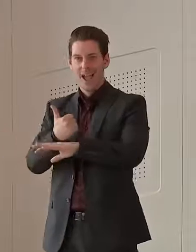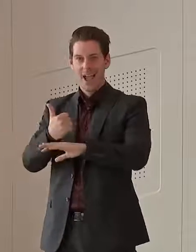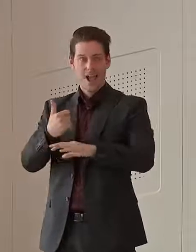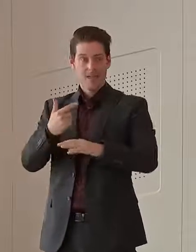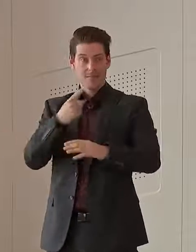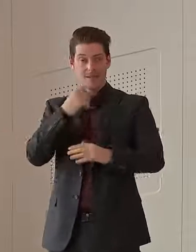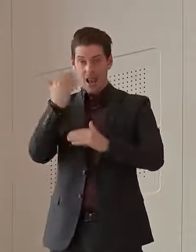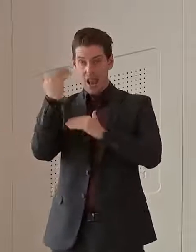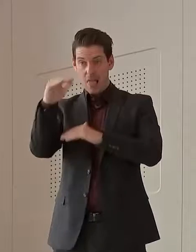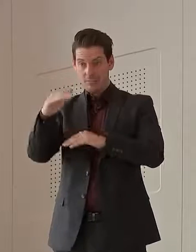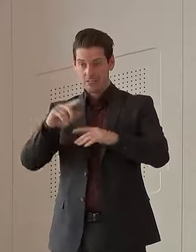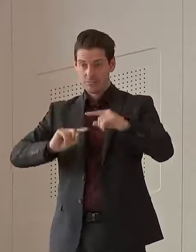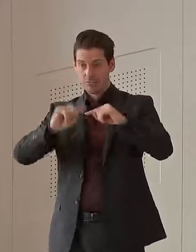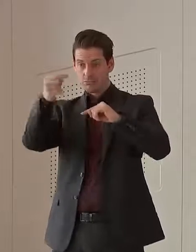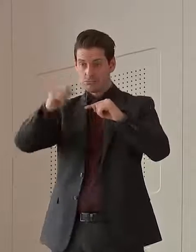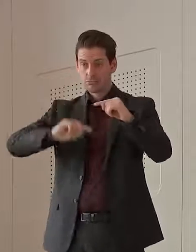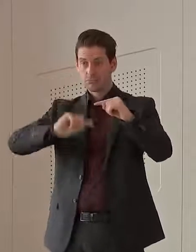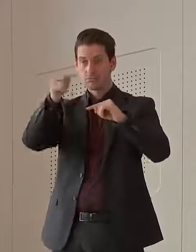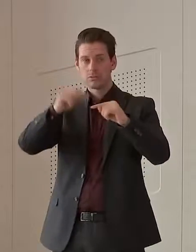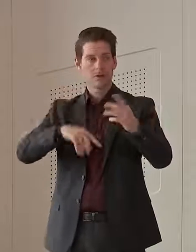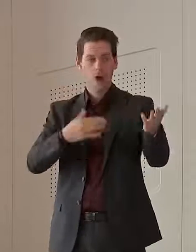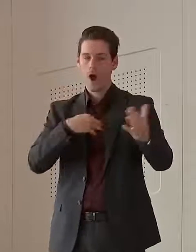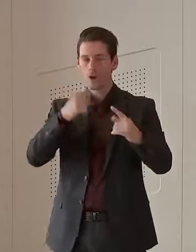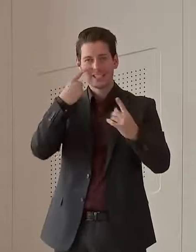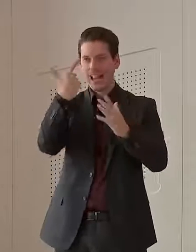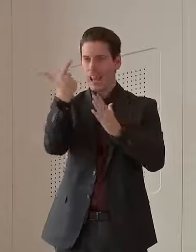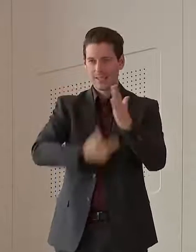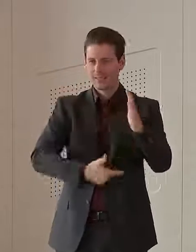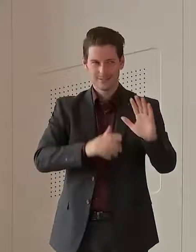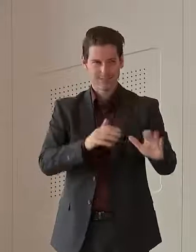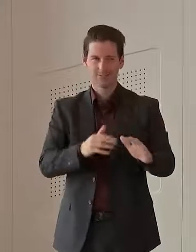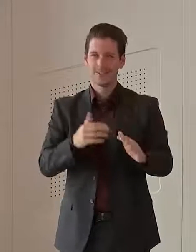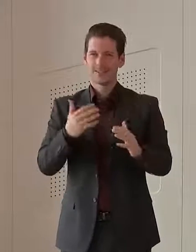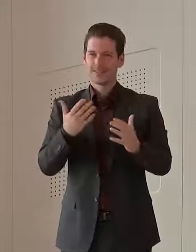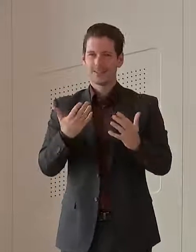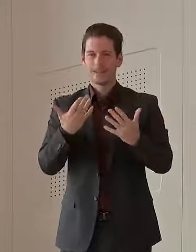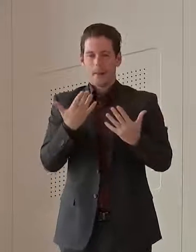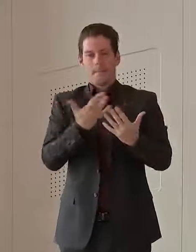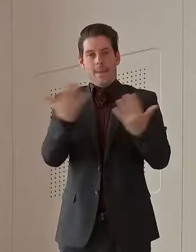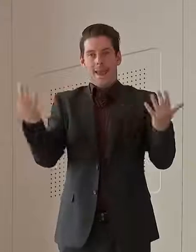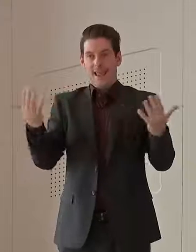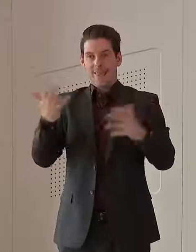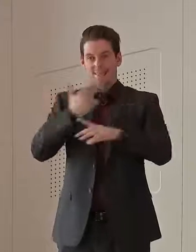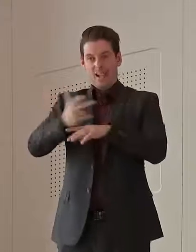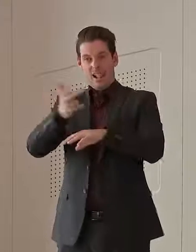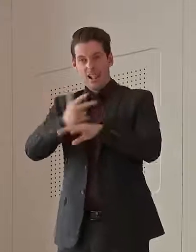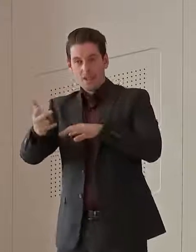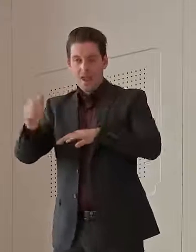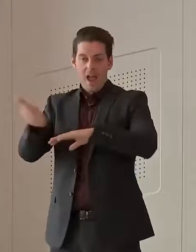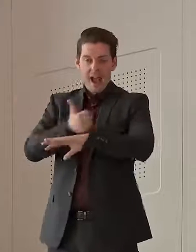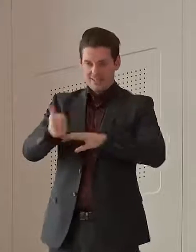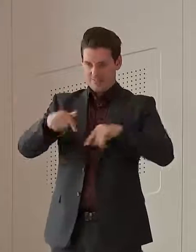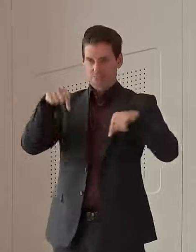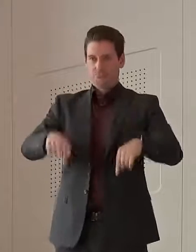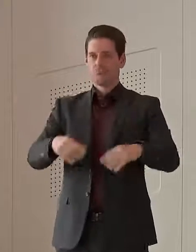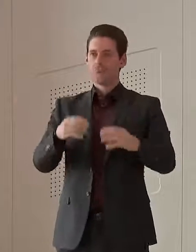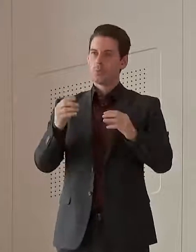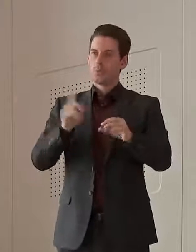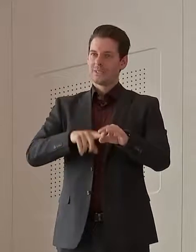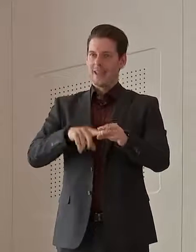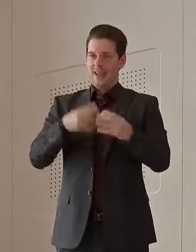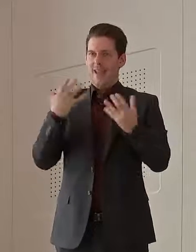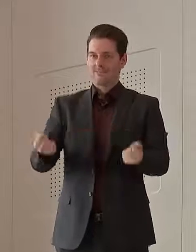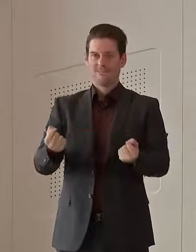will you put limits on them crossing the border? Well, I haven't seen the list, but most of the production company teams are actually established here in Queensland.